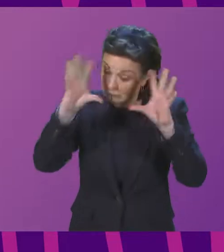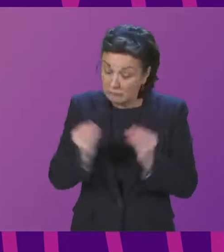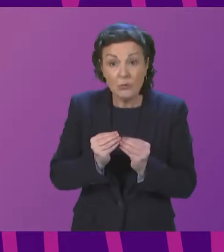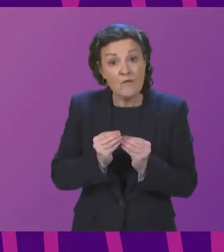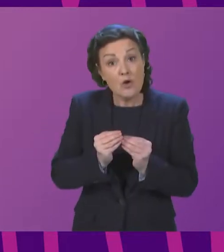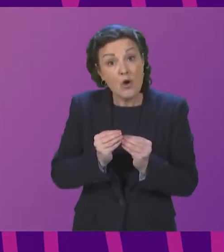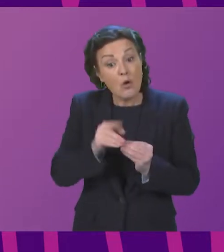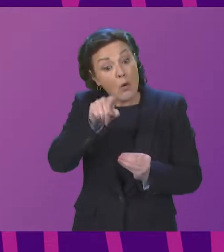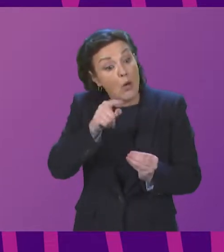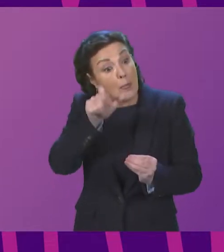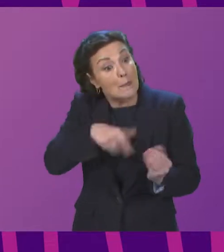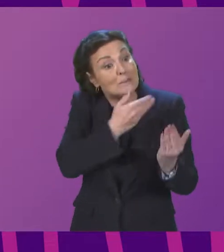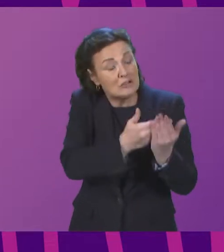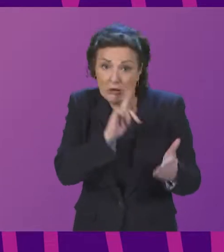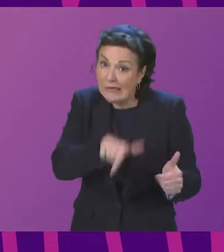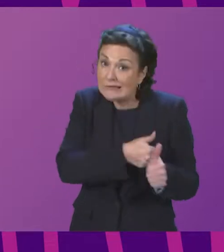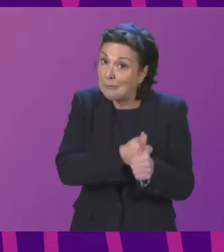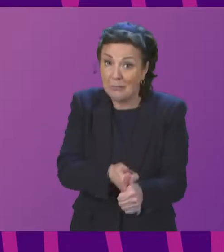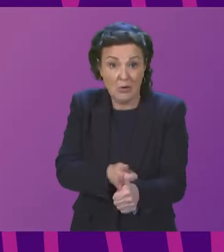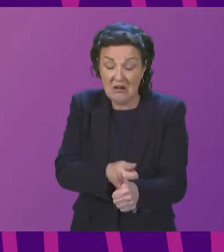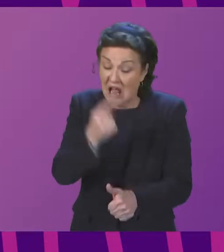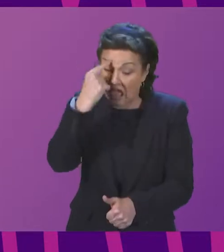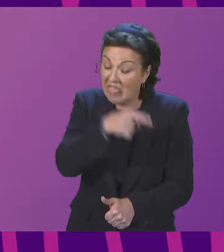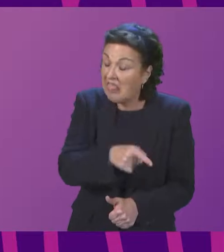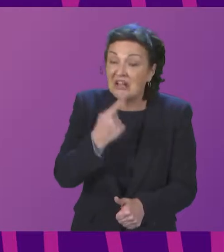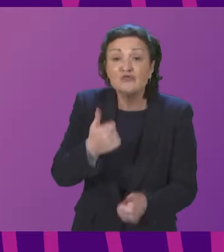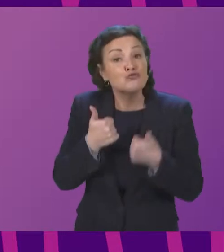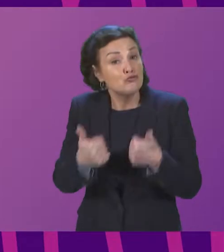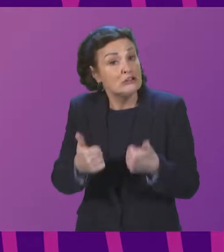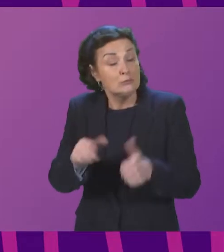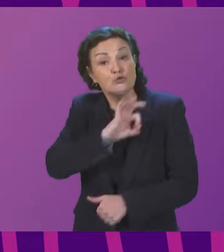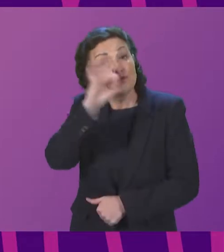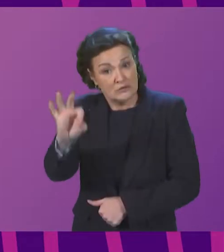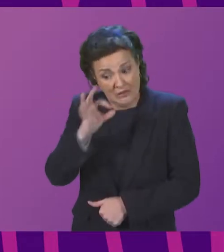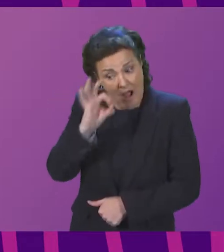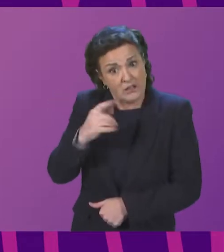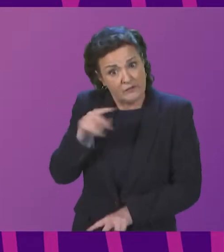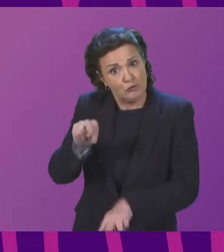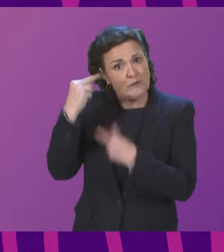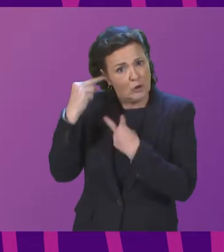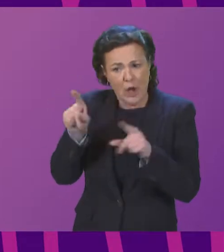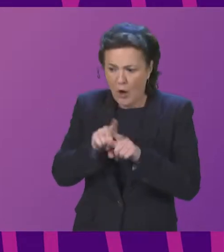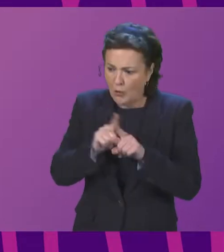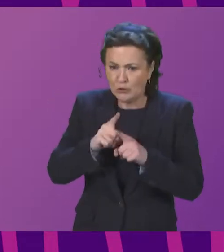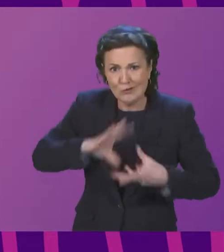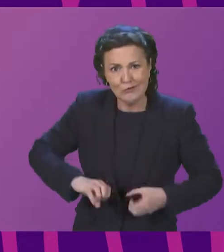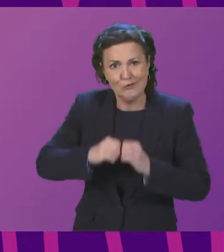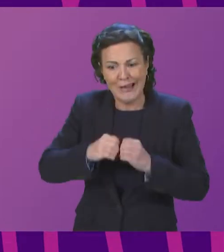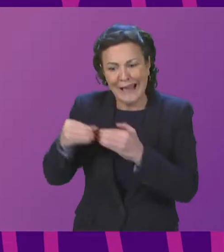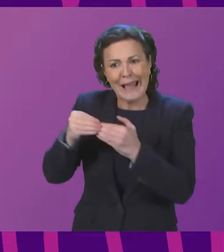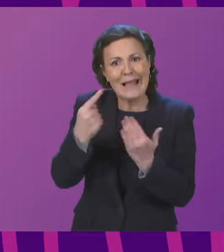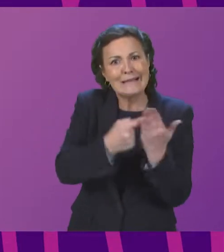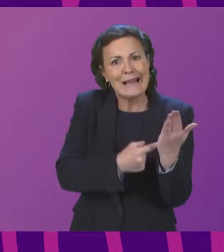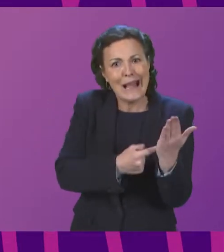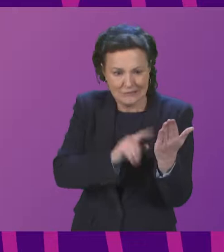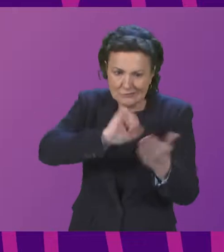sentiment of the petition and I feel it's perfectly reasonable request that a review is held and that guidelines for surgical use of mesh